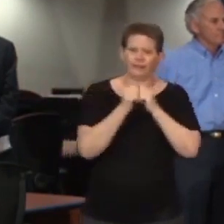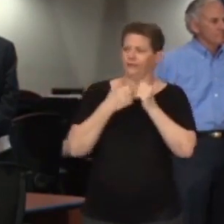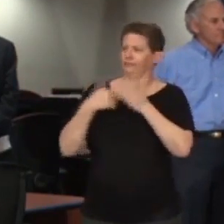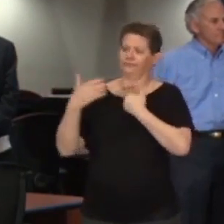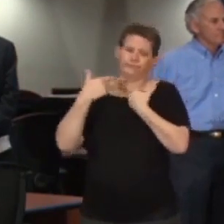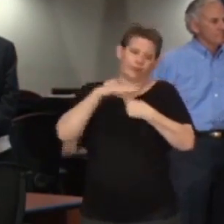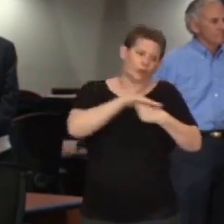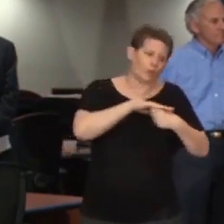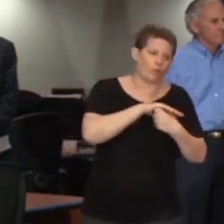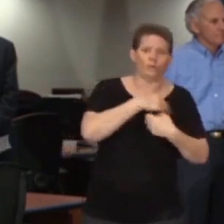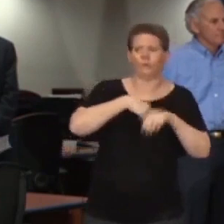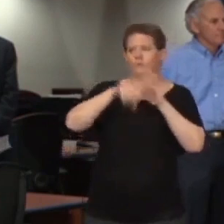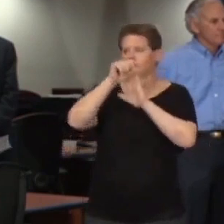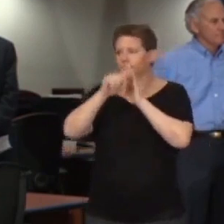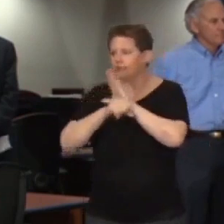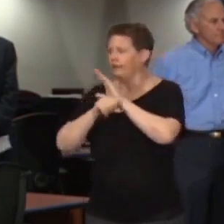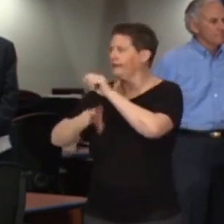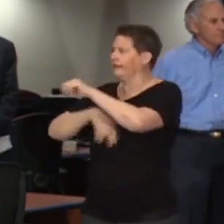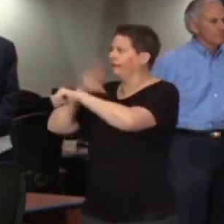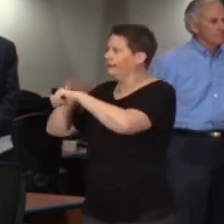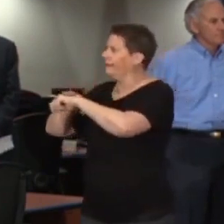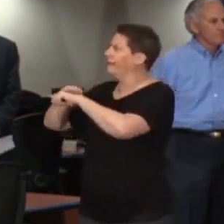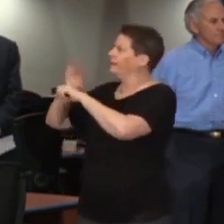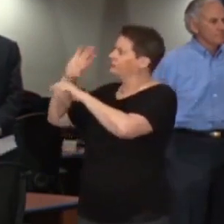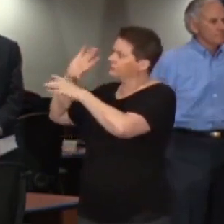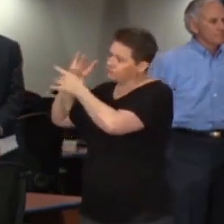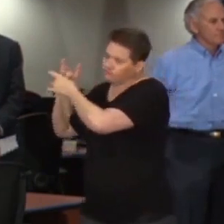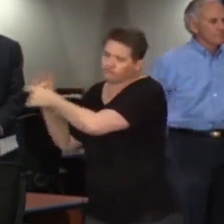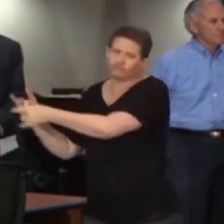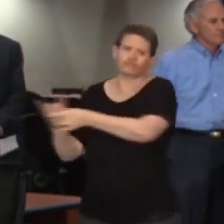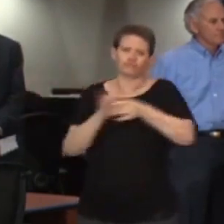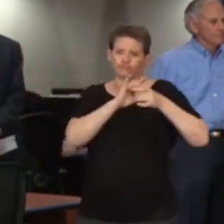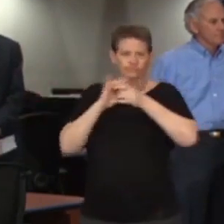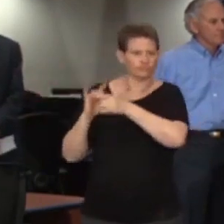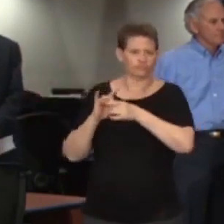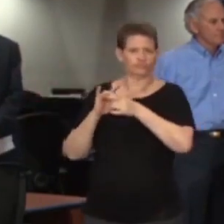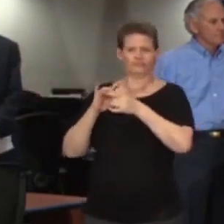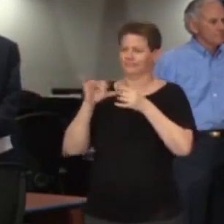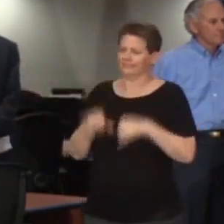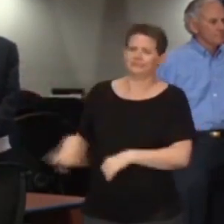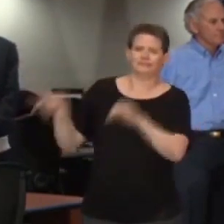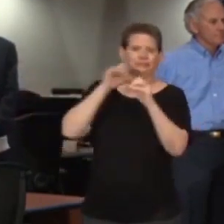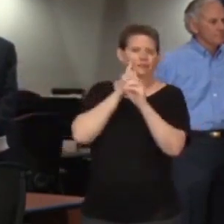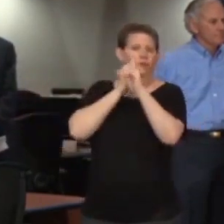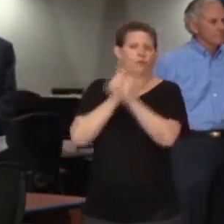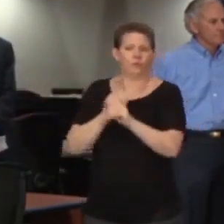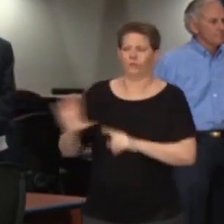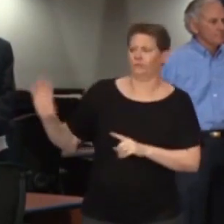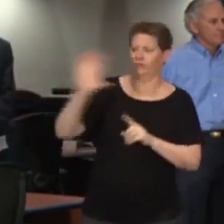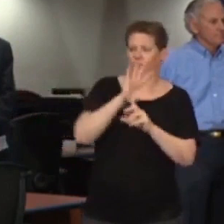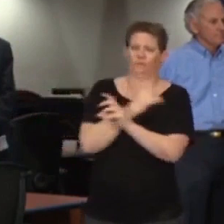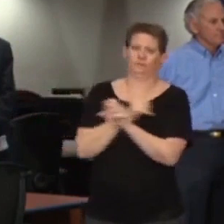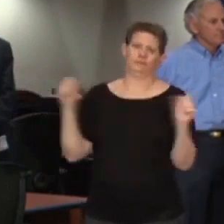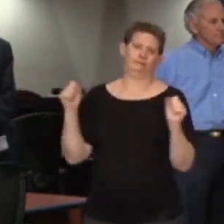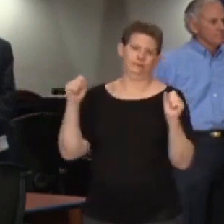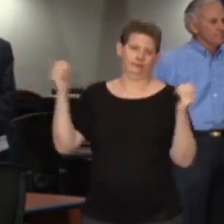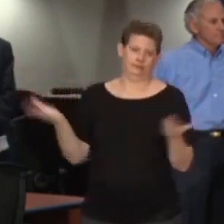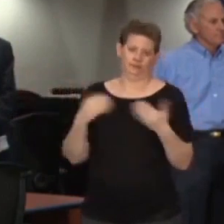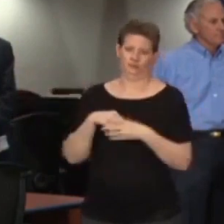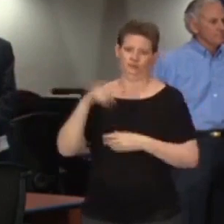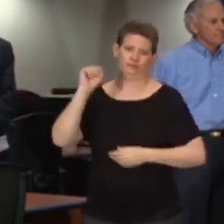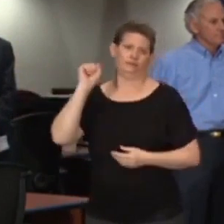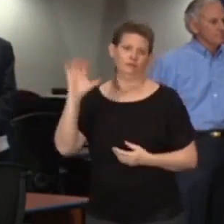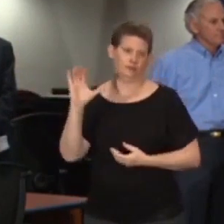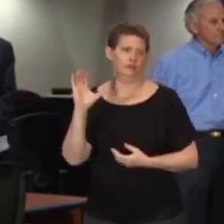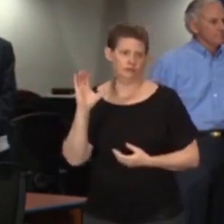state level and with national partners to protect the health and safety of all South Carolinians. As of